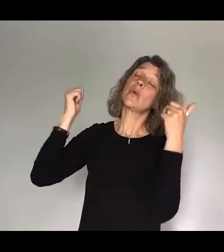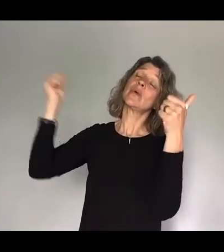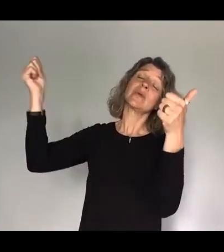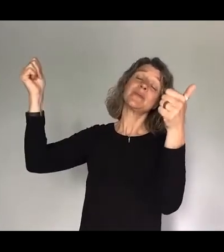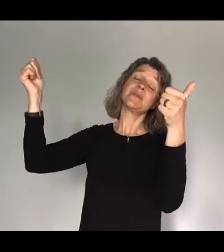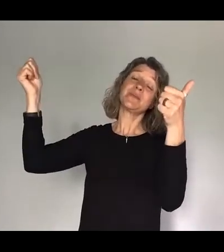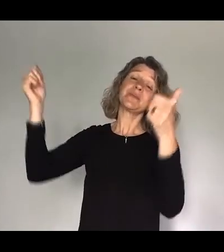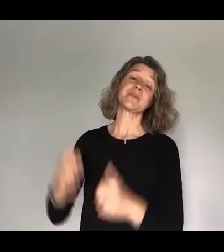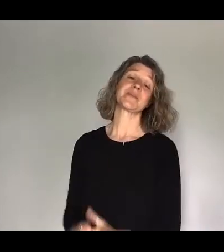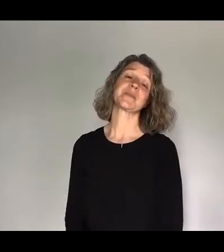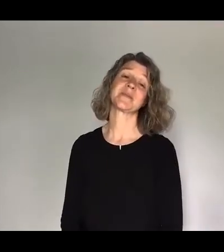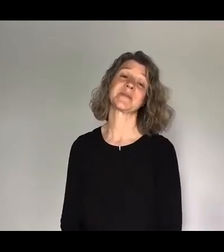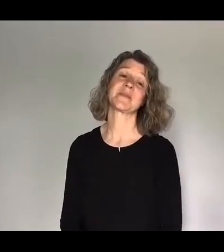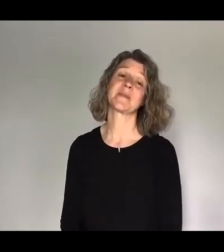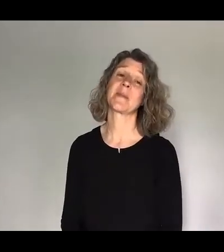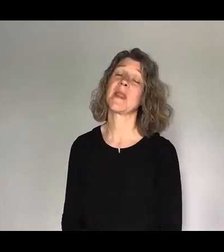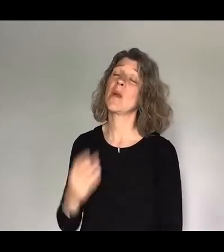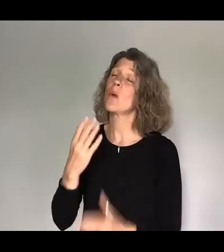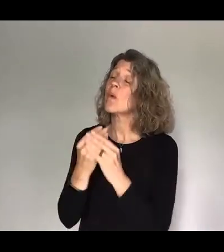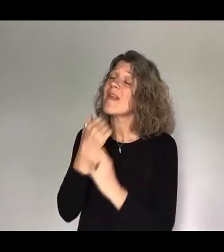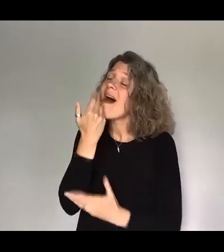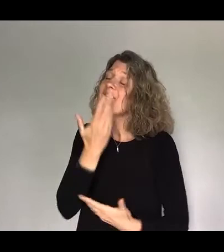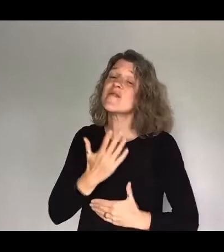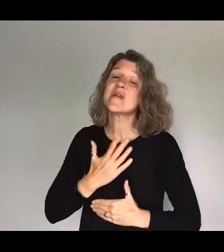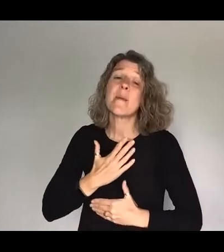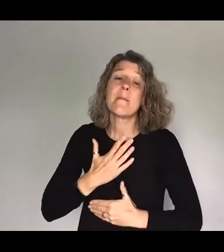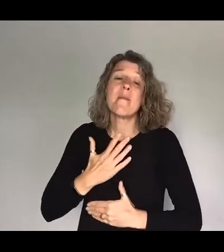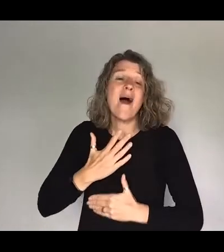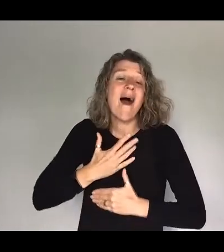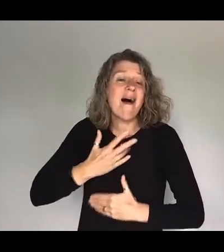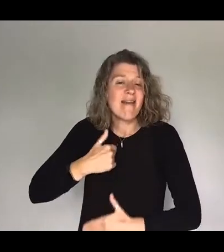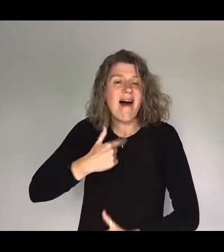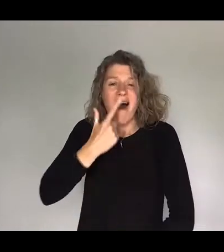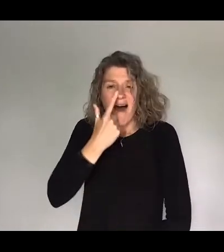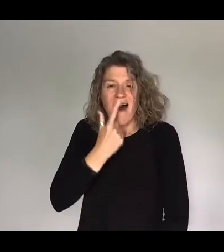with every breath that I have I